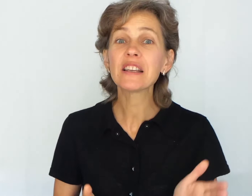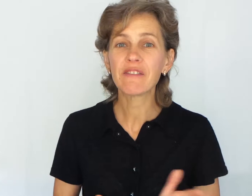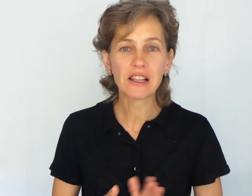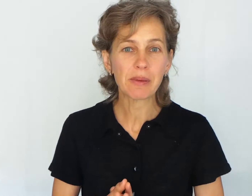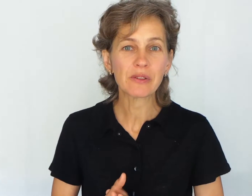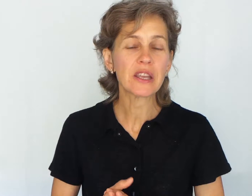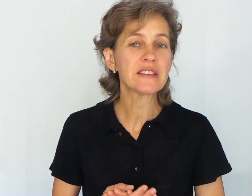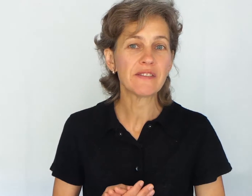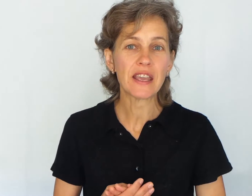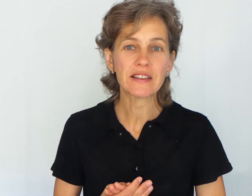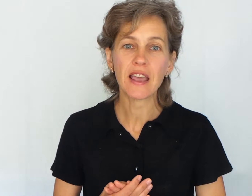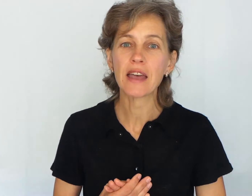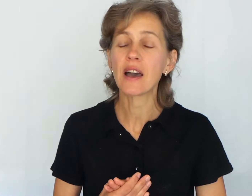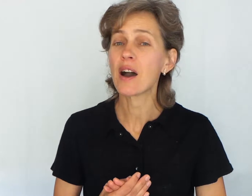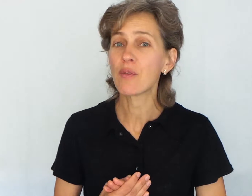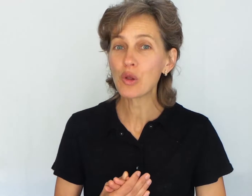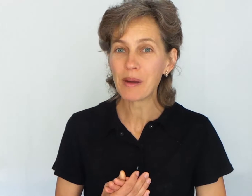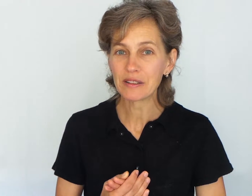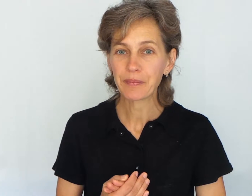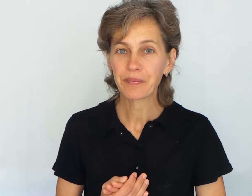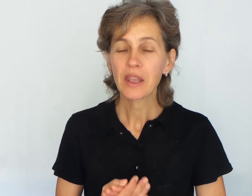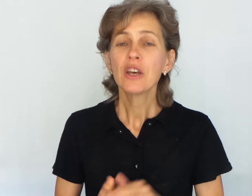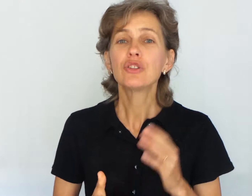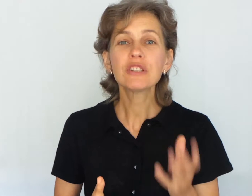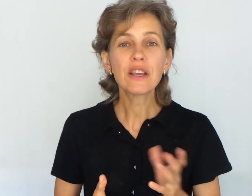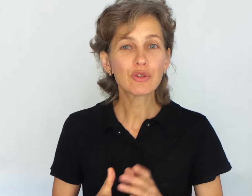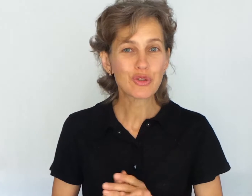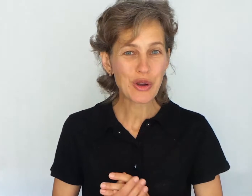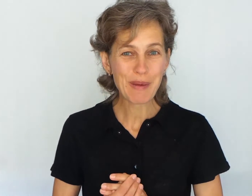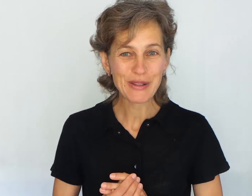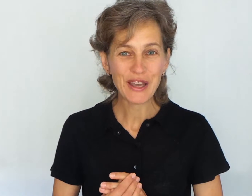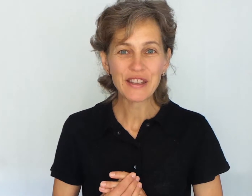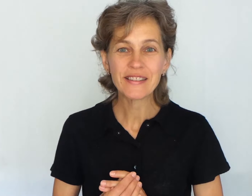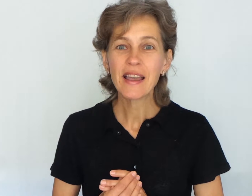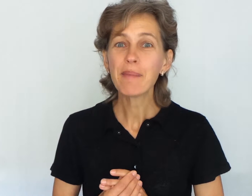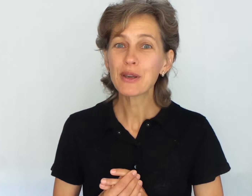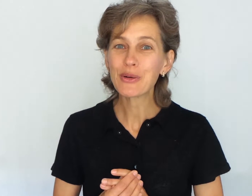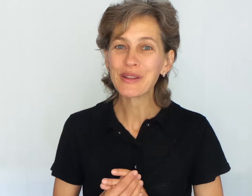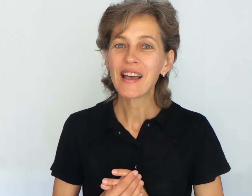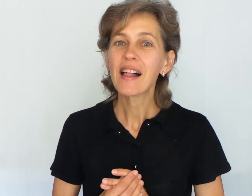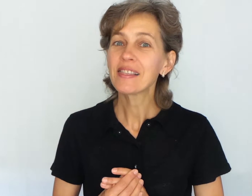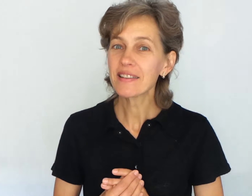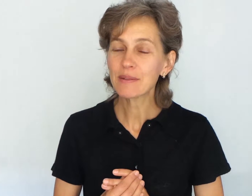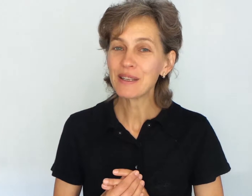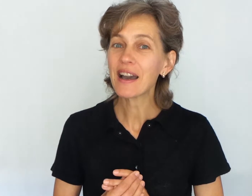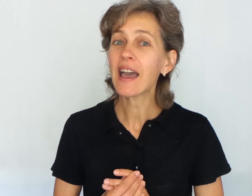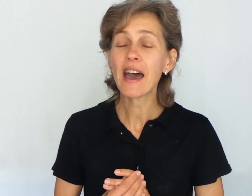available in CVS and Walmart. The reason I want to talk about that is because last week I had